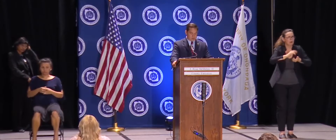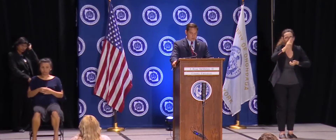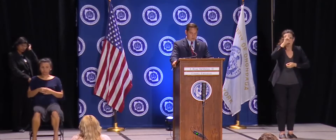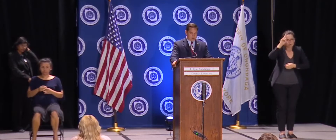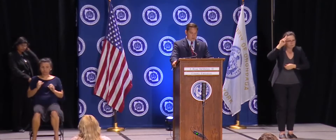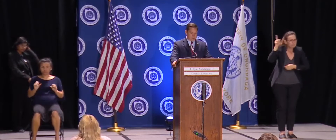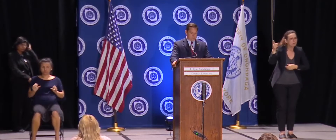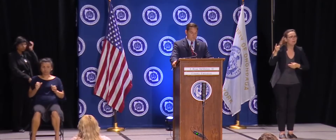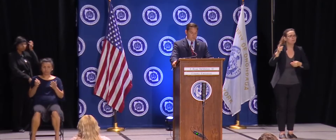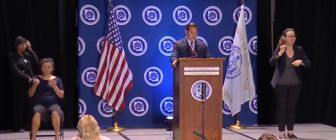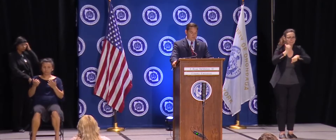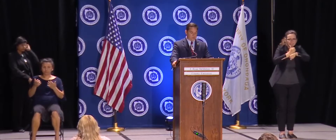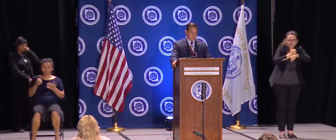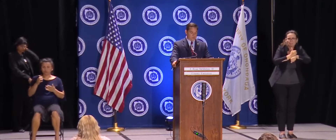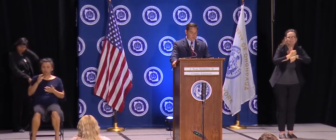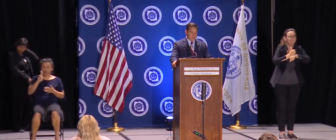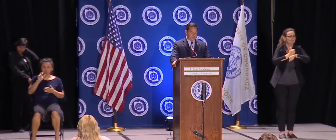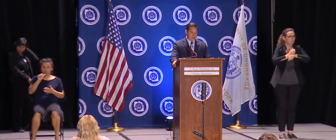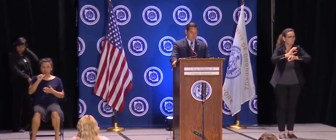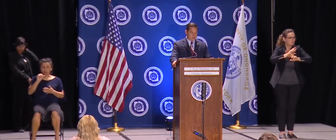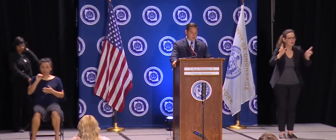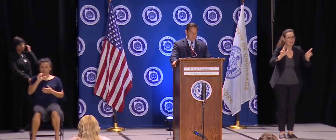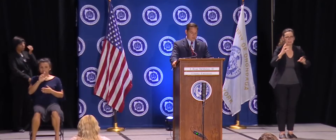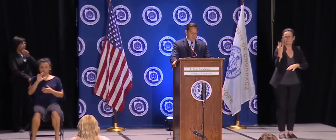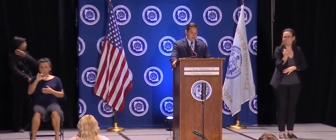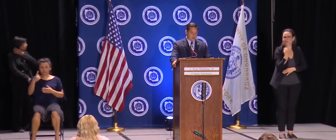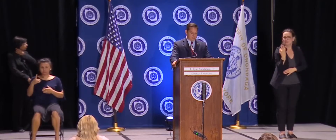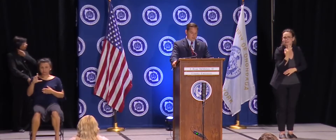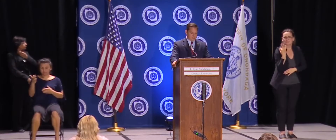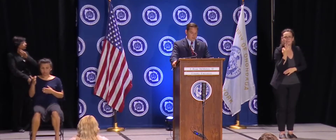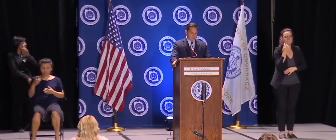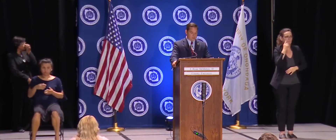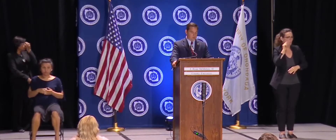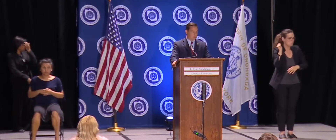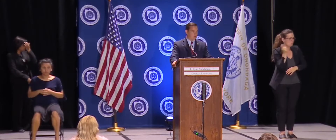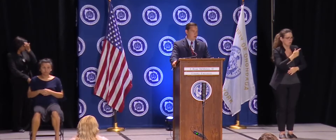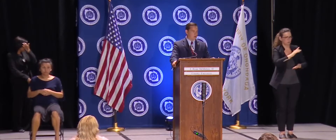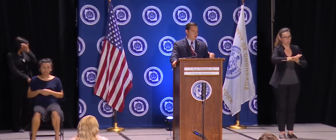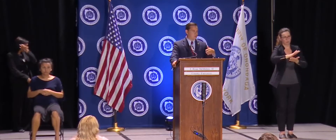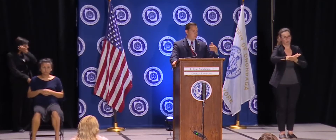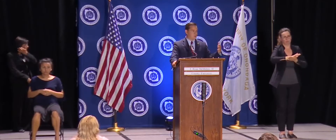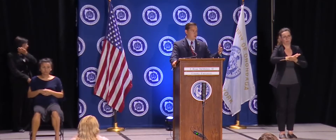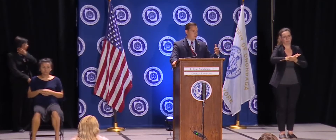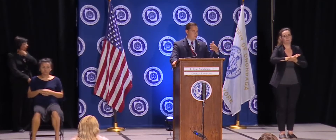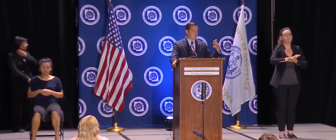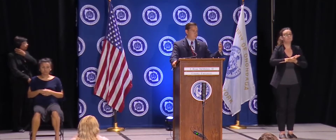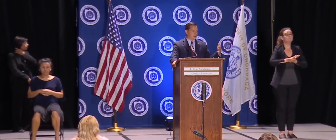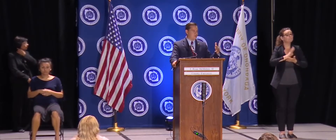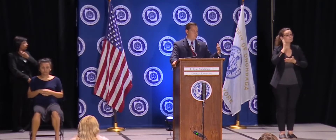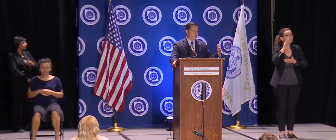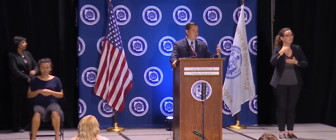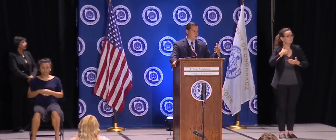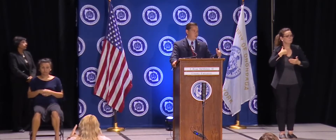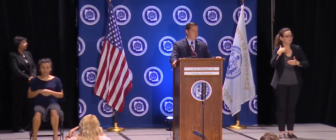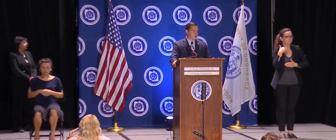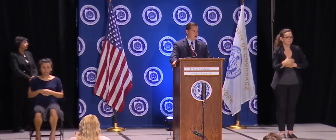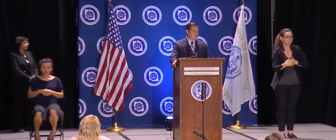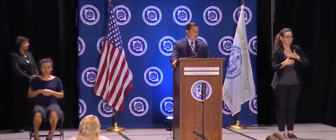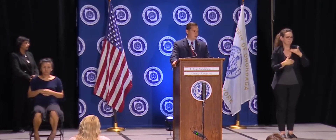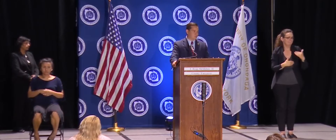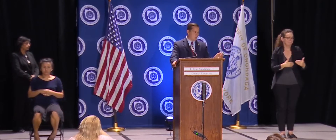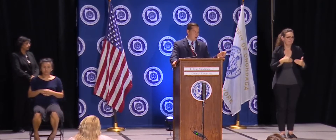the week. And hopefully by the end of the week, we'll also have a protocol for saliva-based